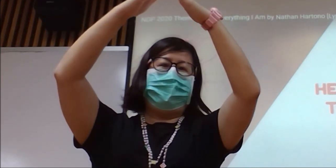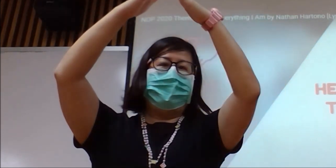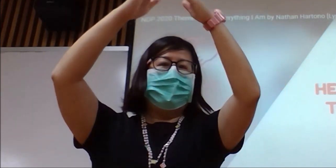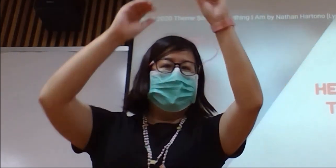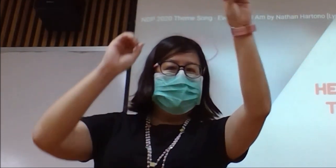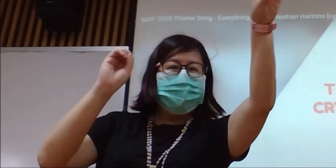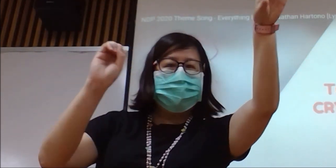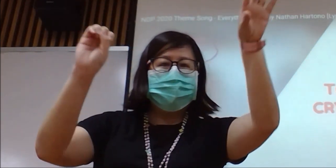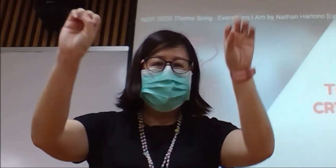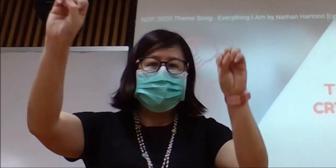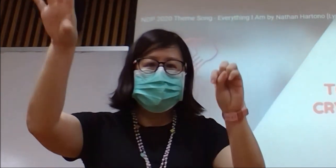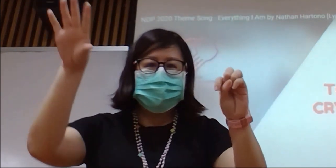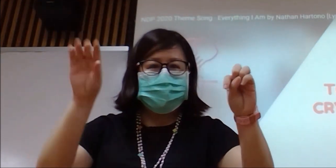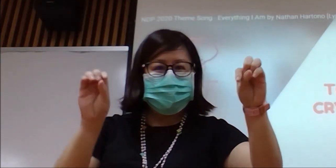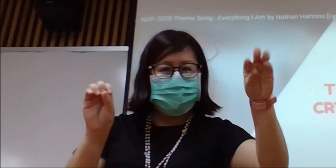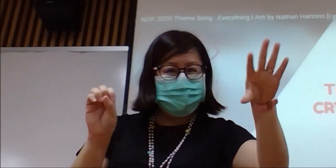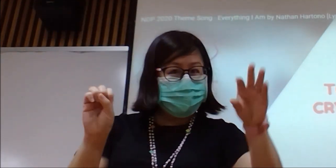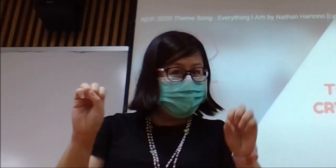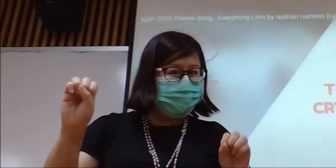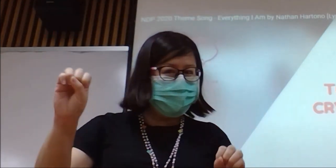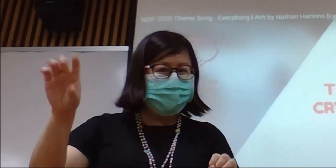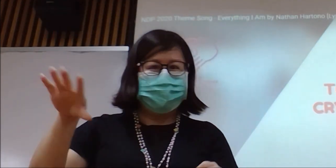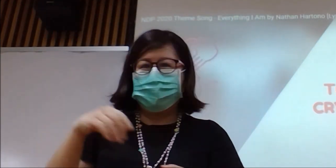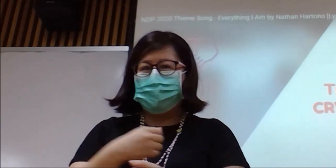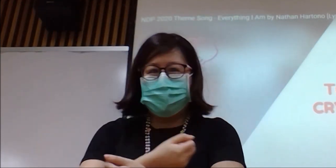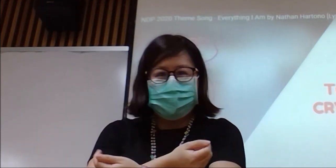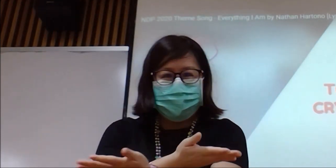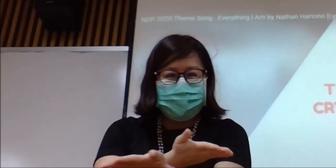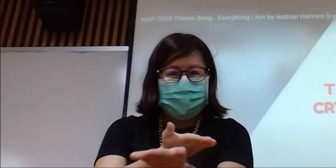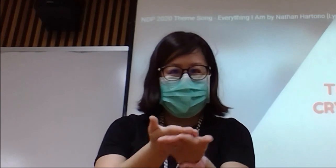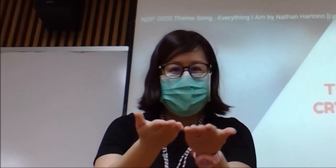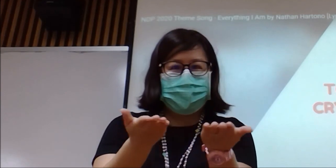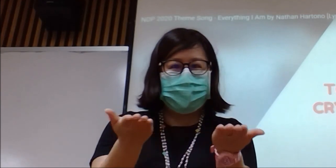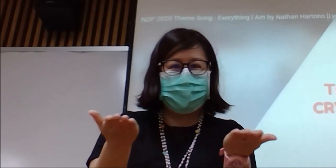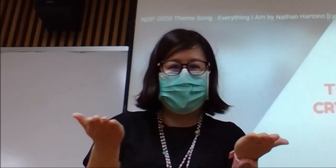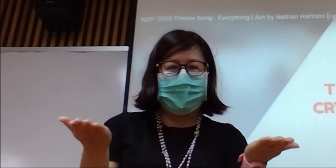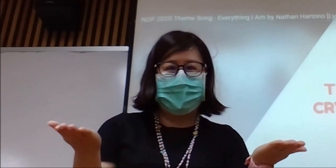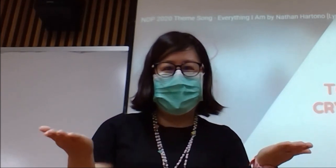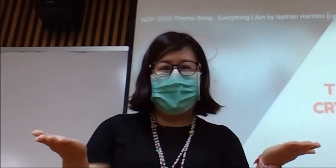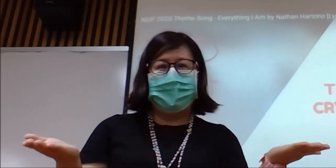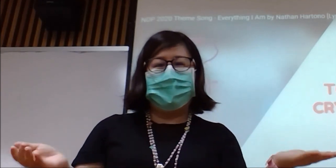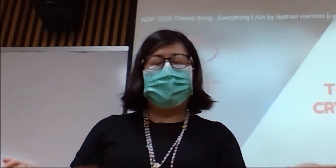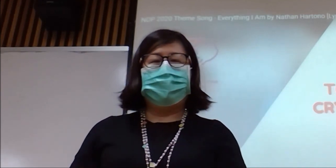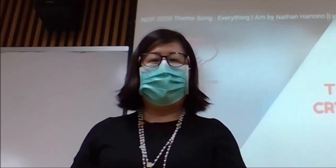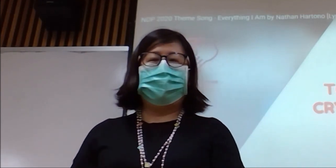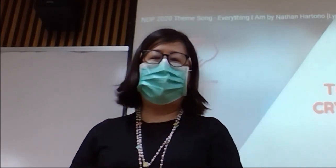To every shining crystal in the sand